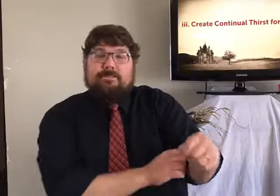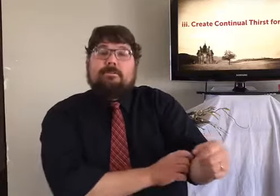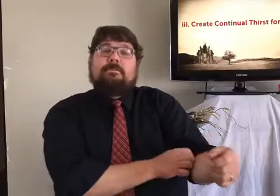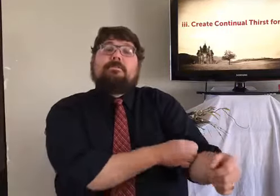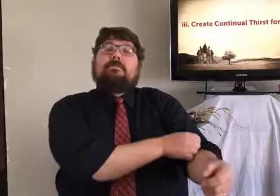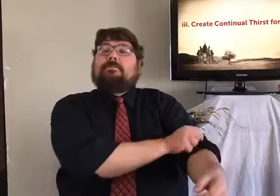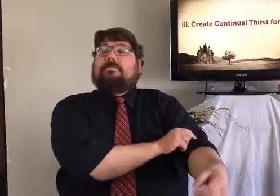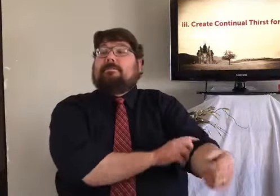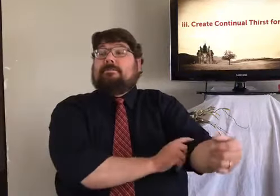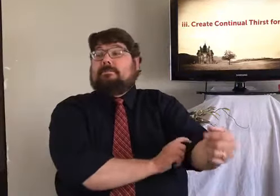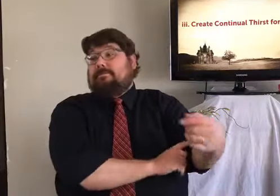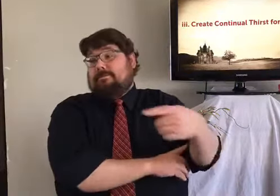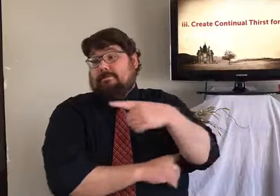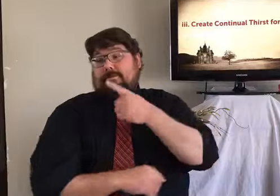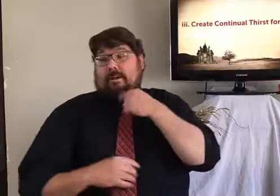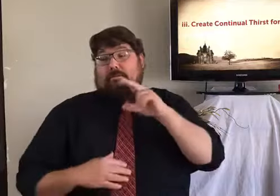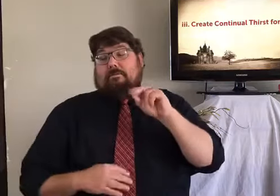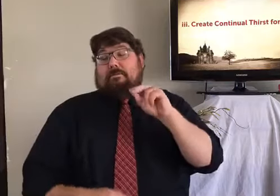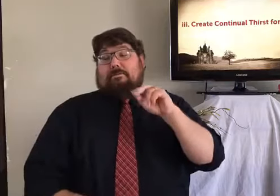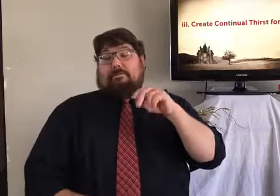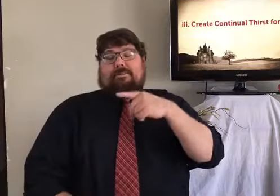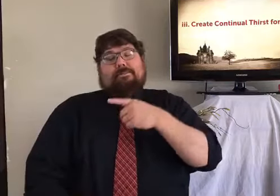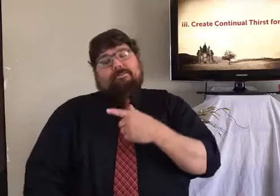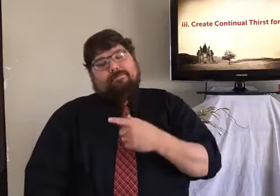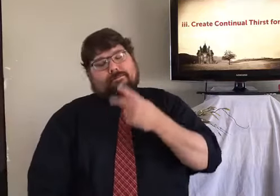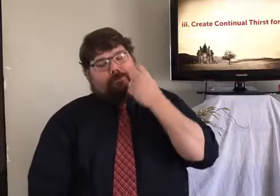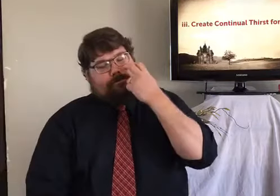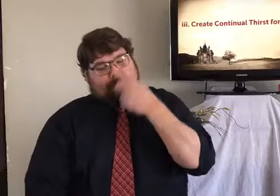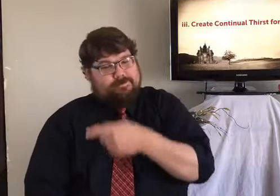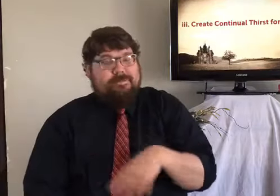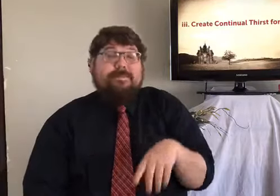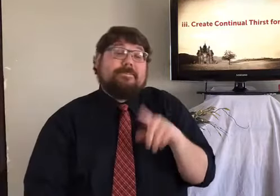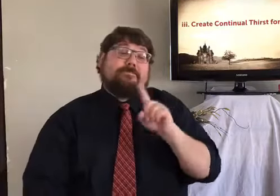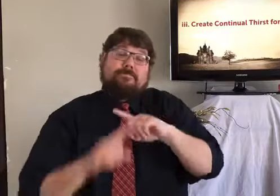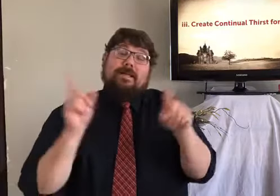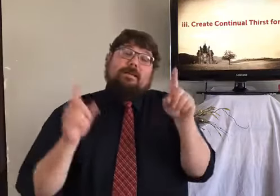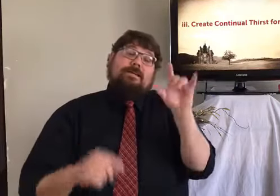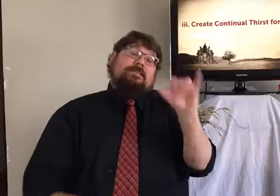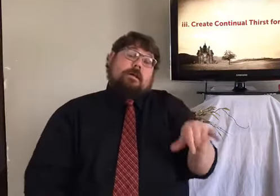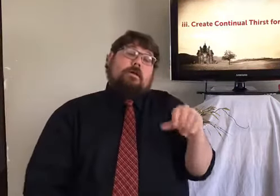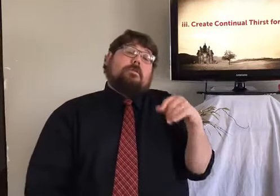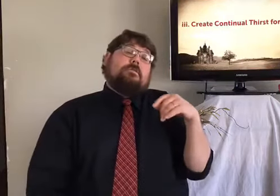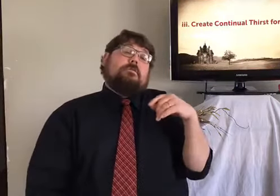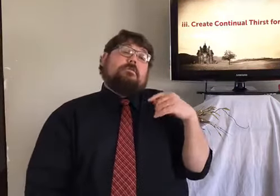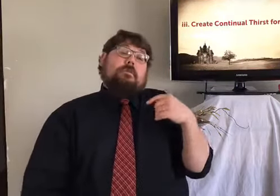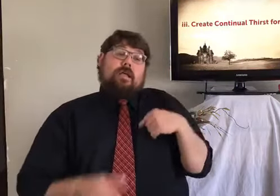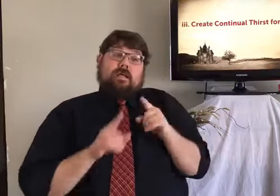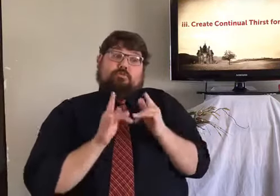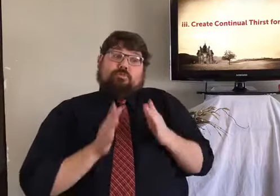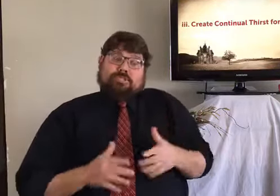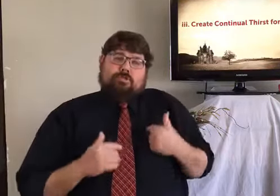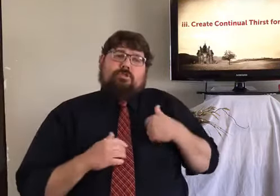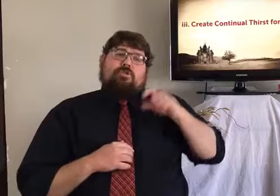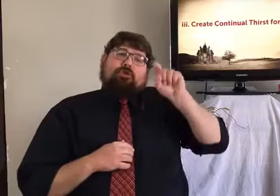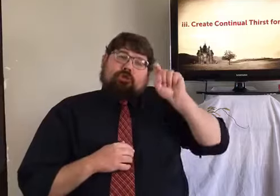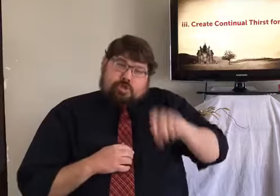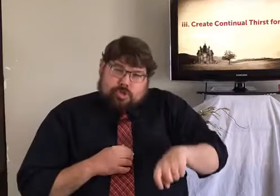thirsty. Yeah? No? Talia, there's no. Yeah. I don't believe you, Talia. But,